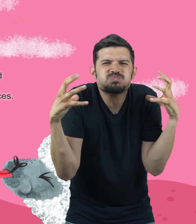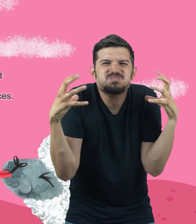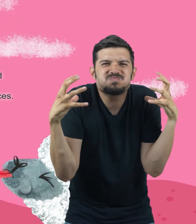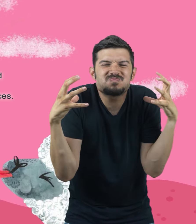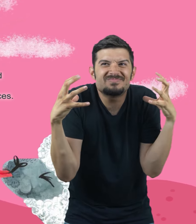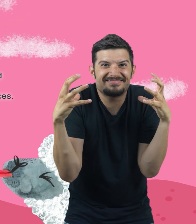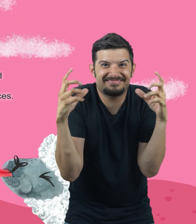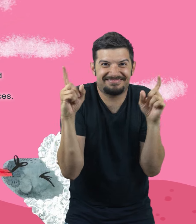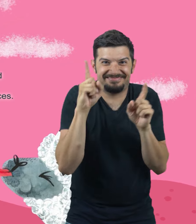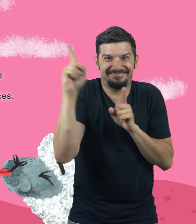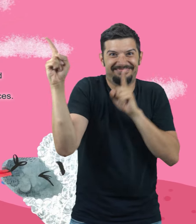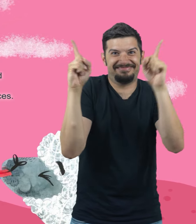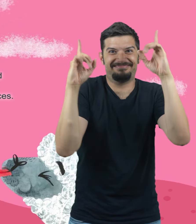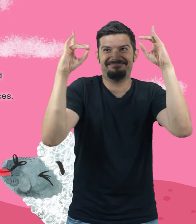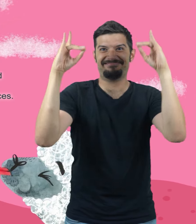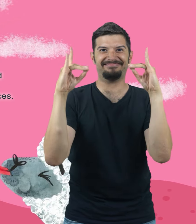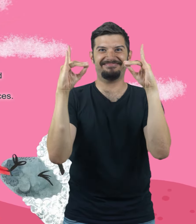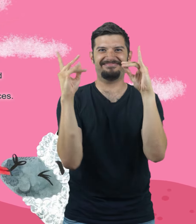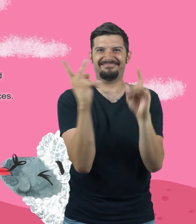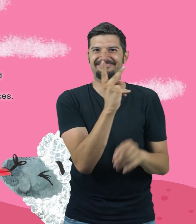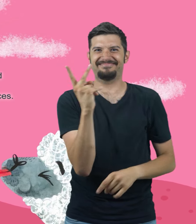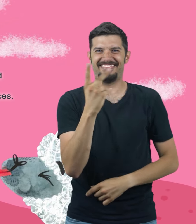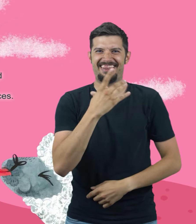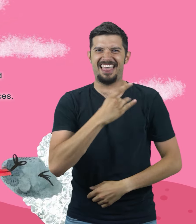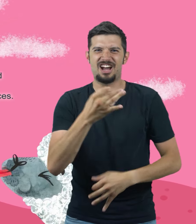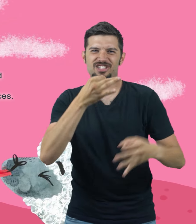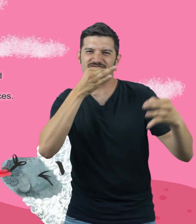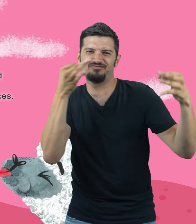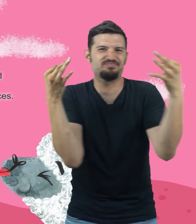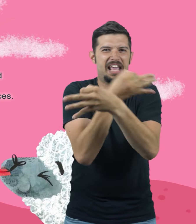faces. Both like to spit!